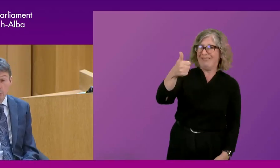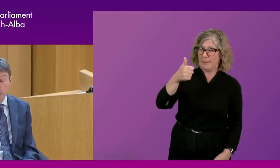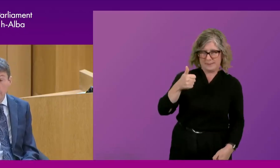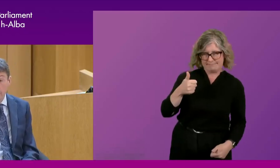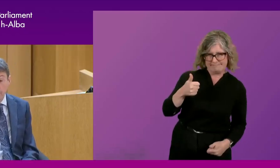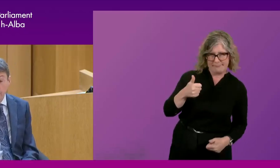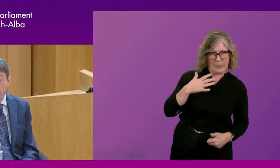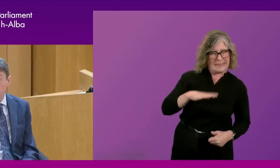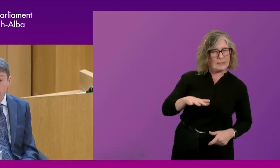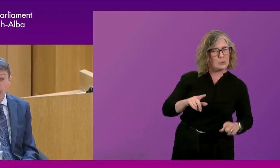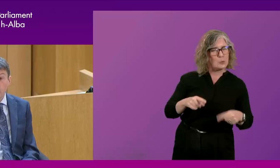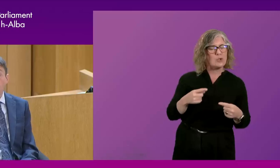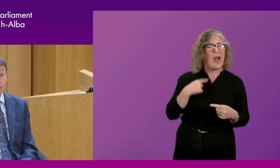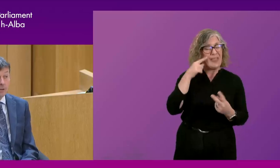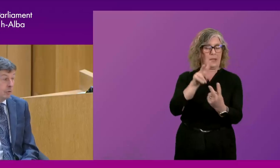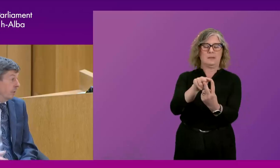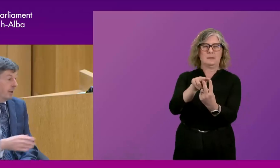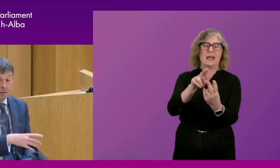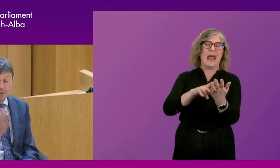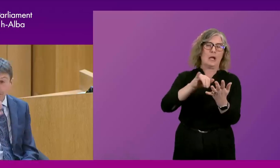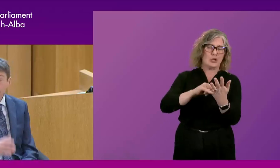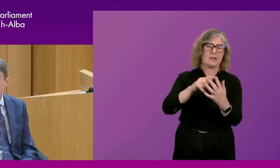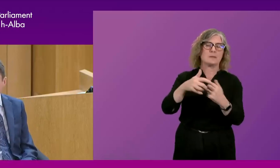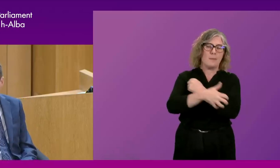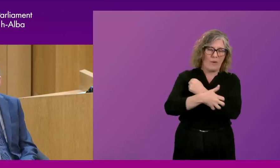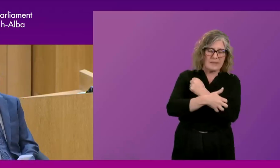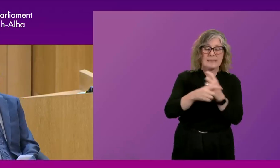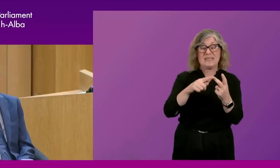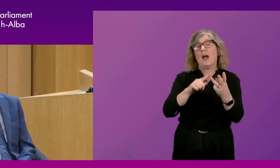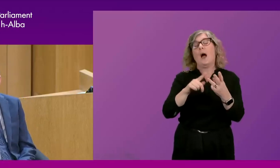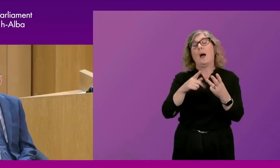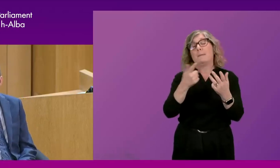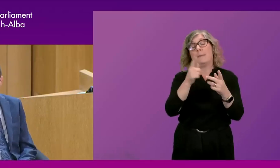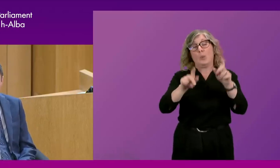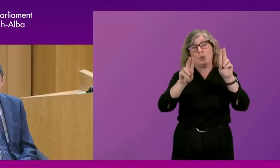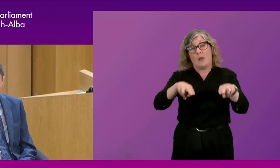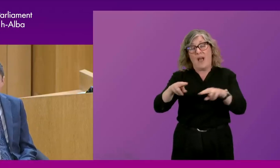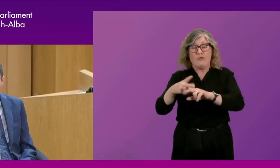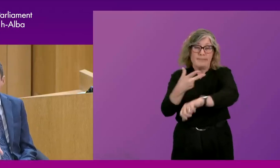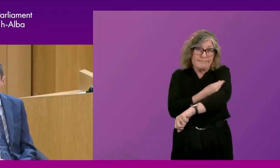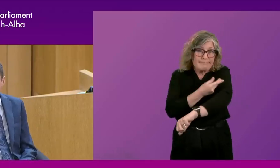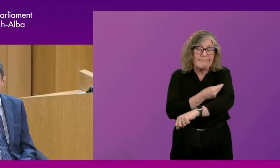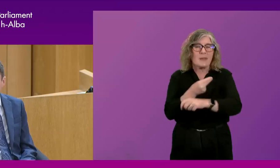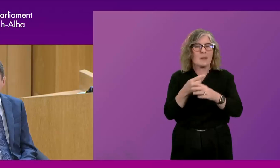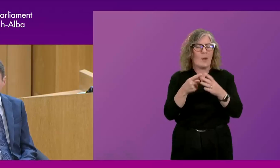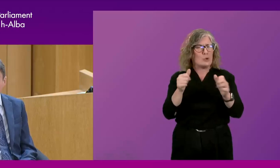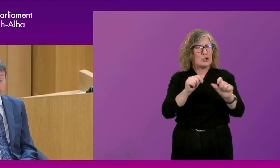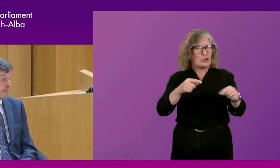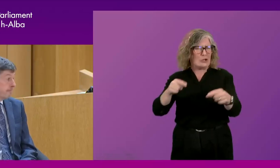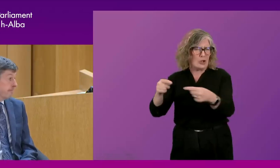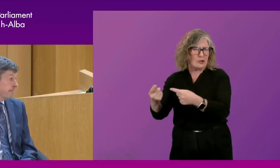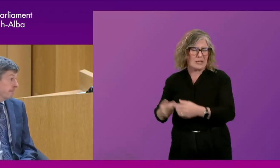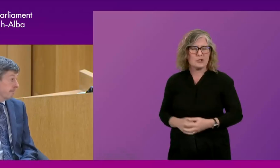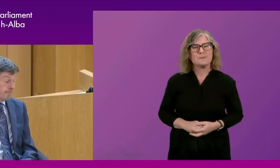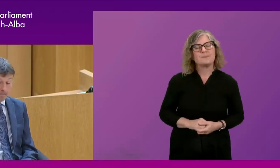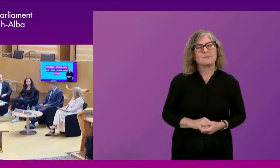NHS would be the, the first two. Drug deaths. I'll start a list now of things that we should be challenging boldly right now. Thank you.